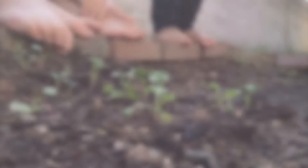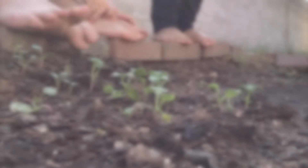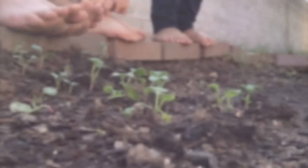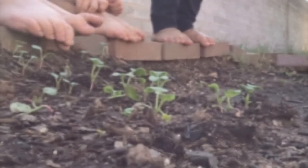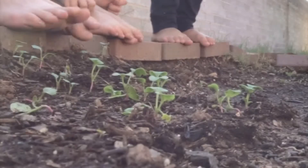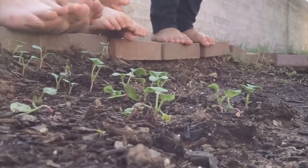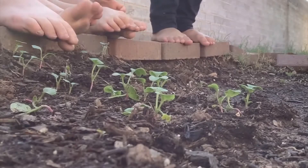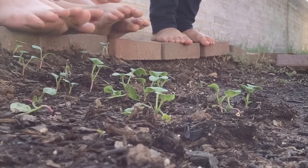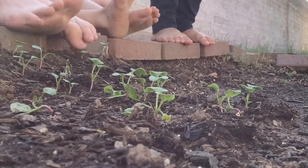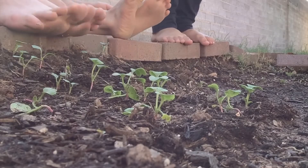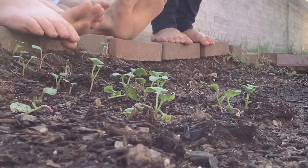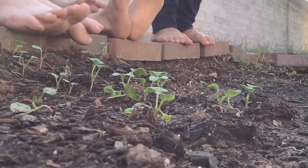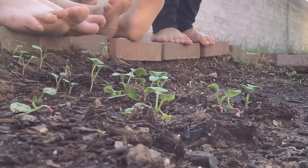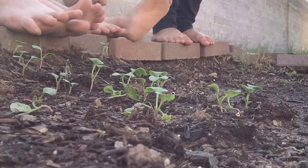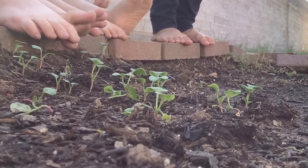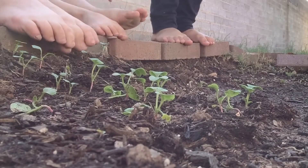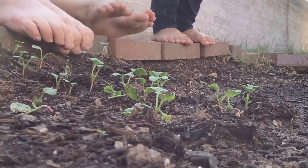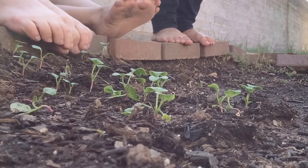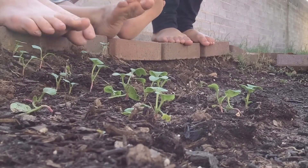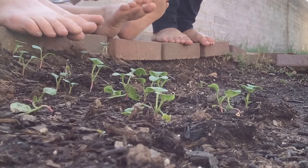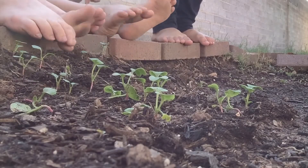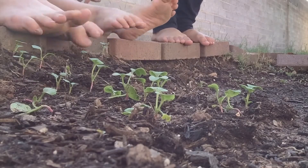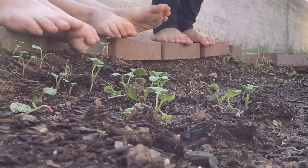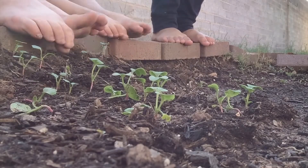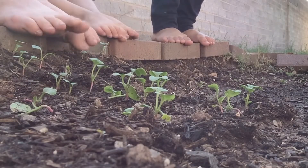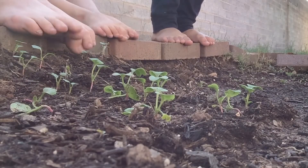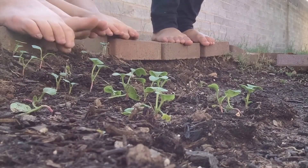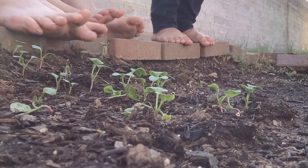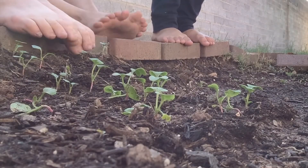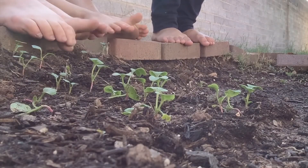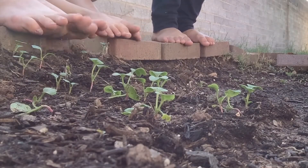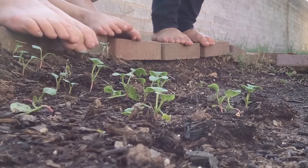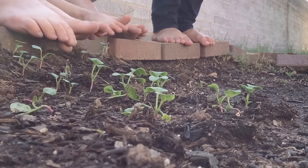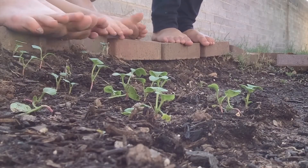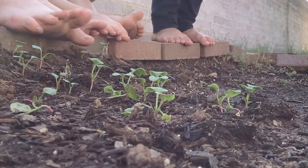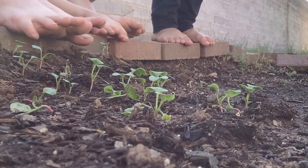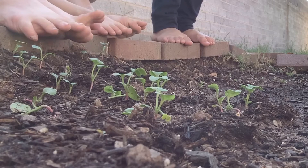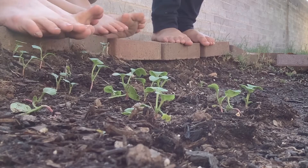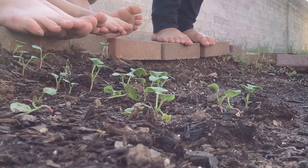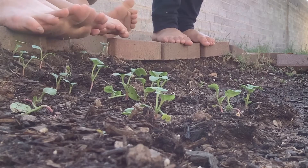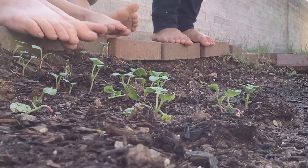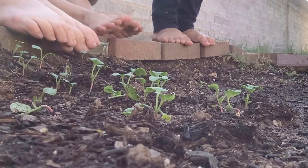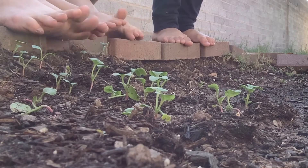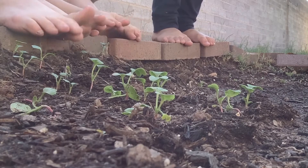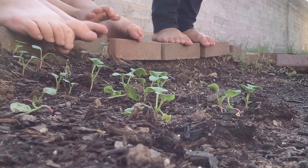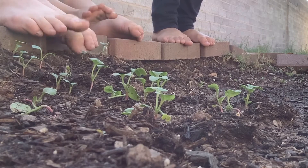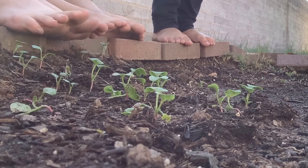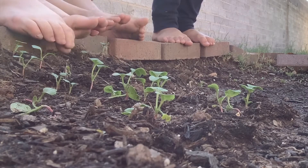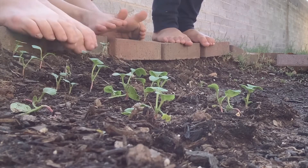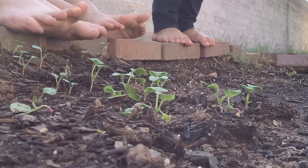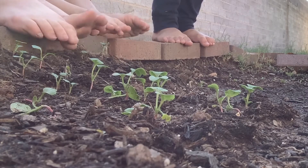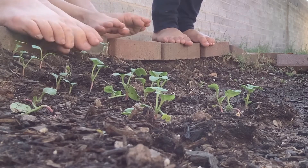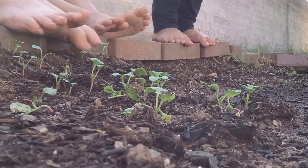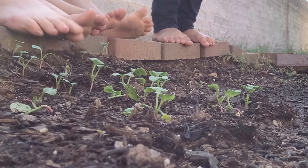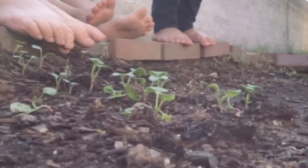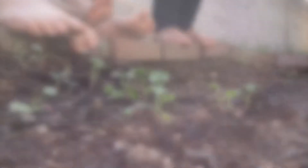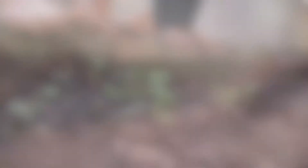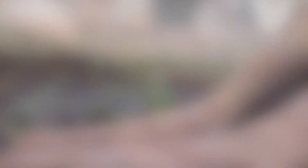i started a garden at the beginning of the pandemic it felt nourishing to keep something alive we prepared the soil and